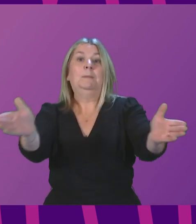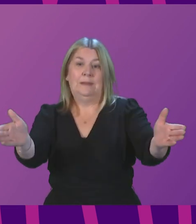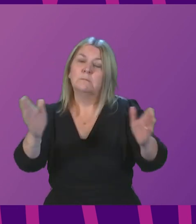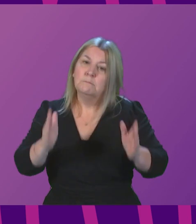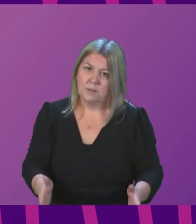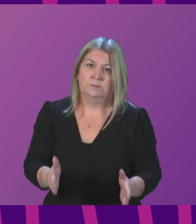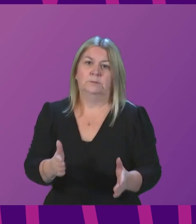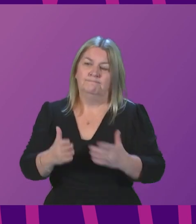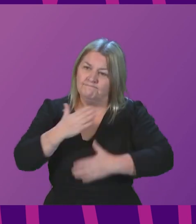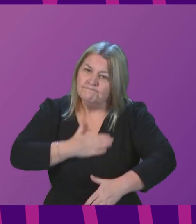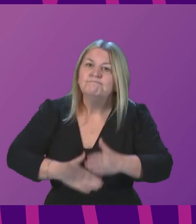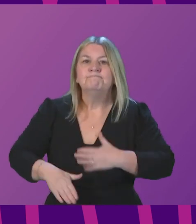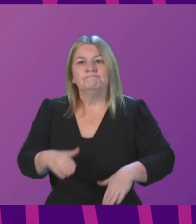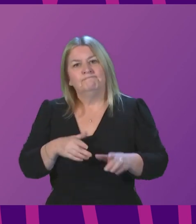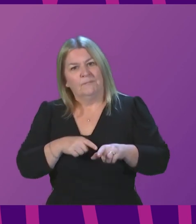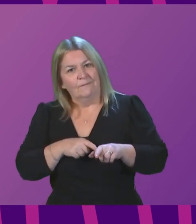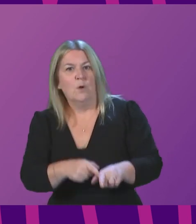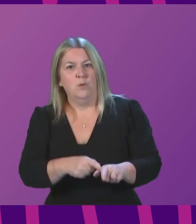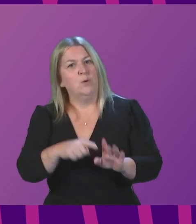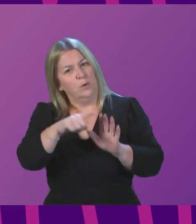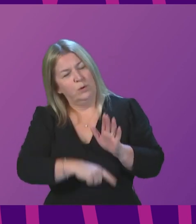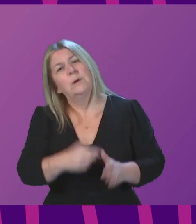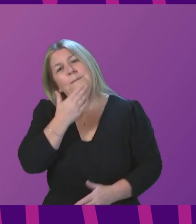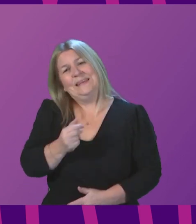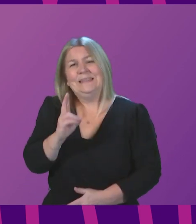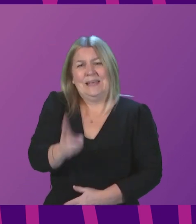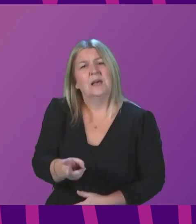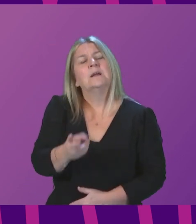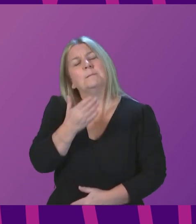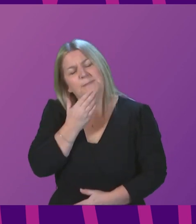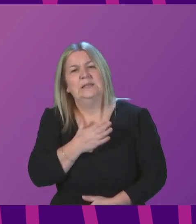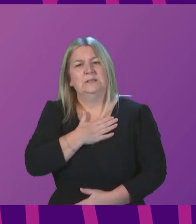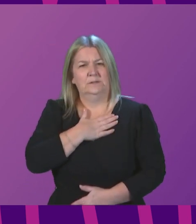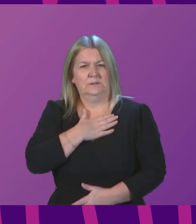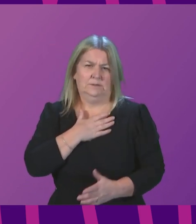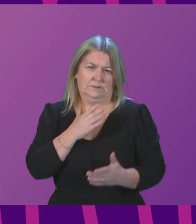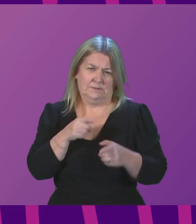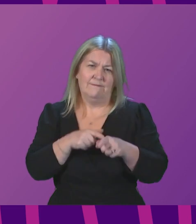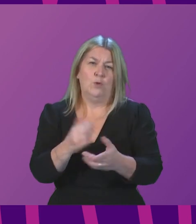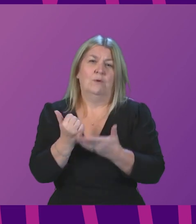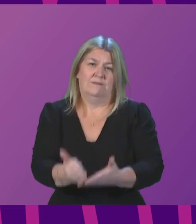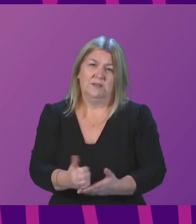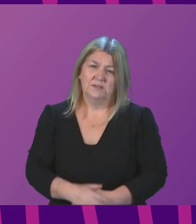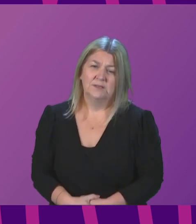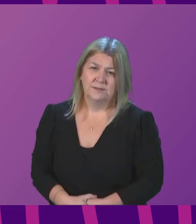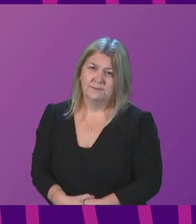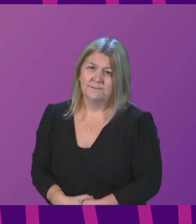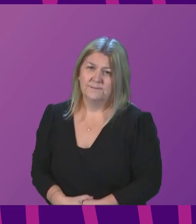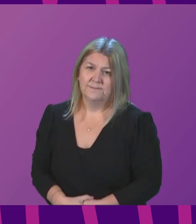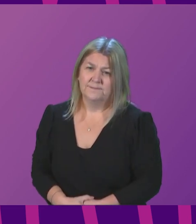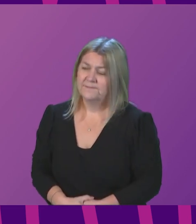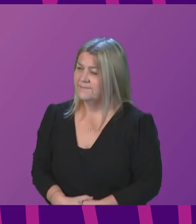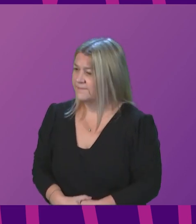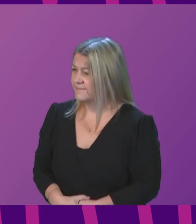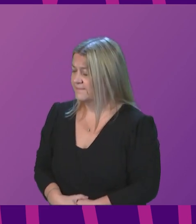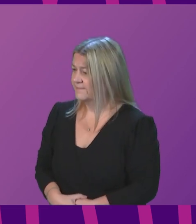I am asking everybody across the country, please play your part again by following the advice we are giving. Thank you. Thank you.